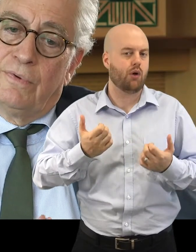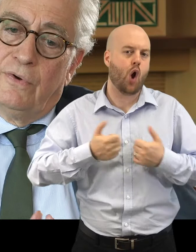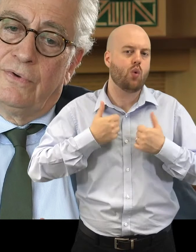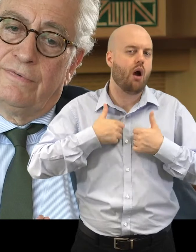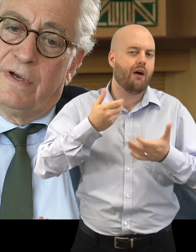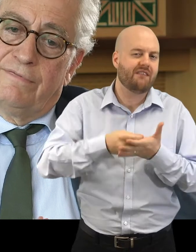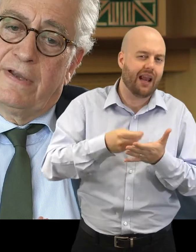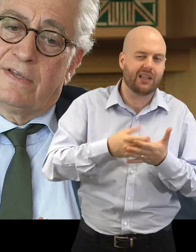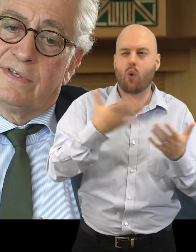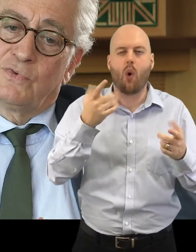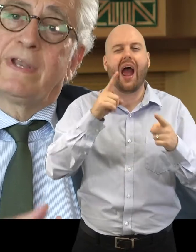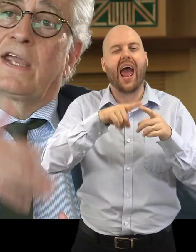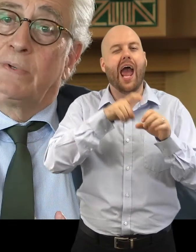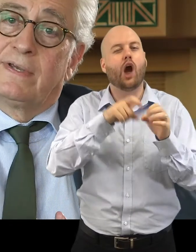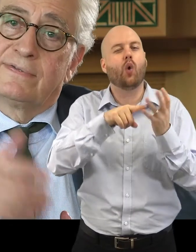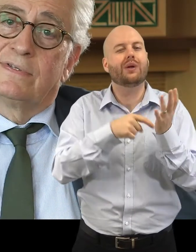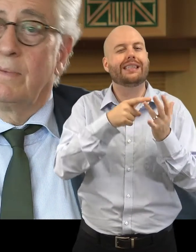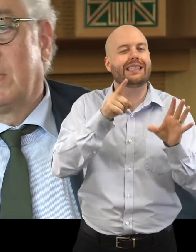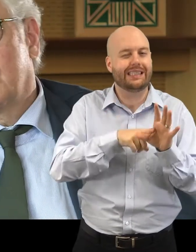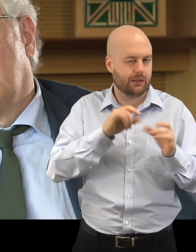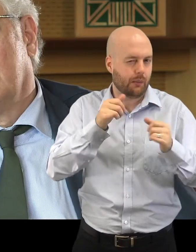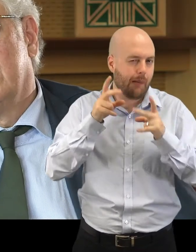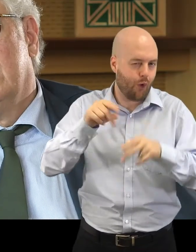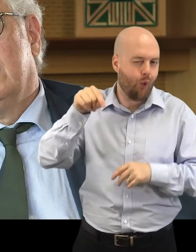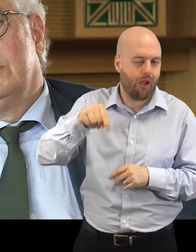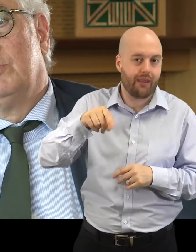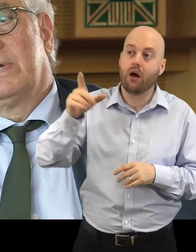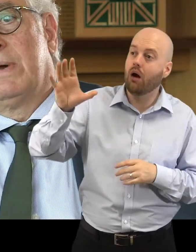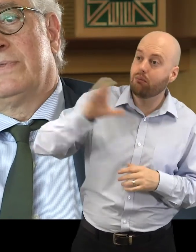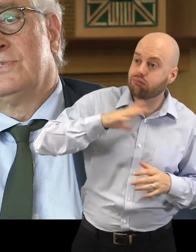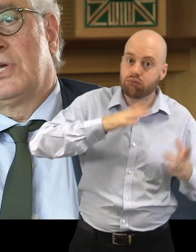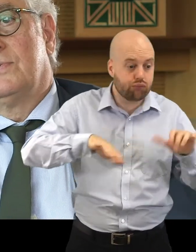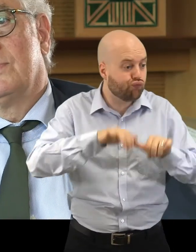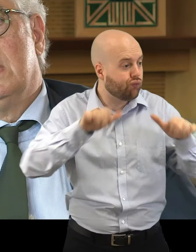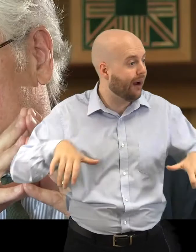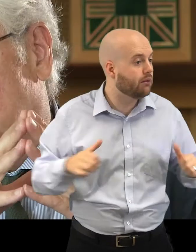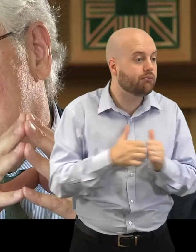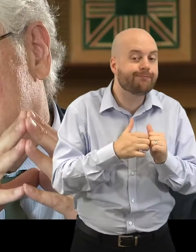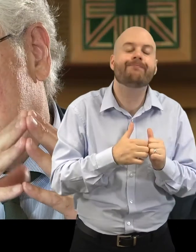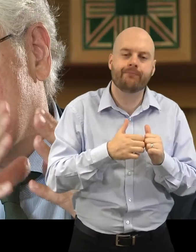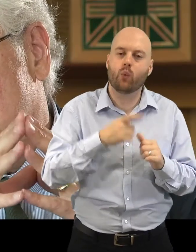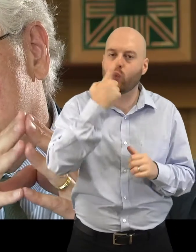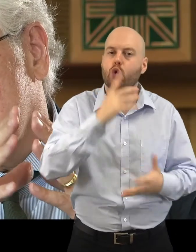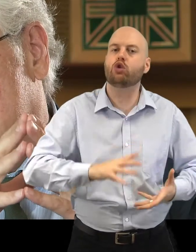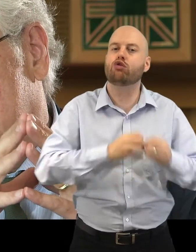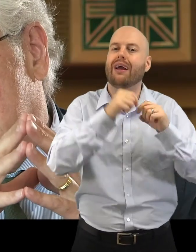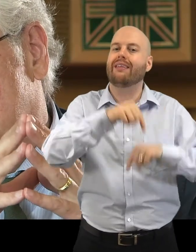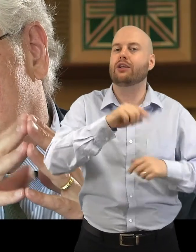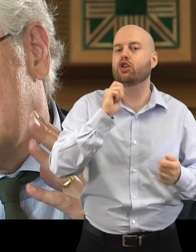finance and sweat equity, as it's sometimes called, to bring about these changes. Cultural heritage has become